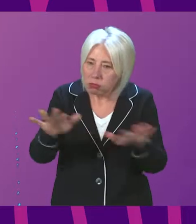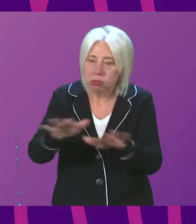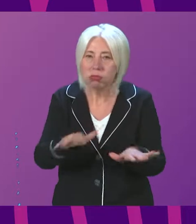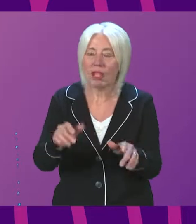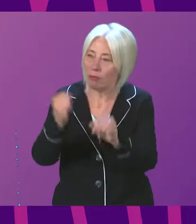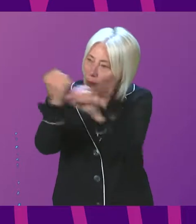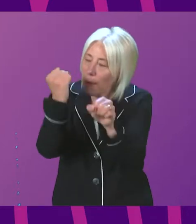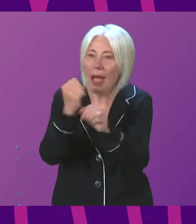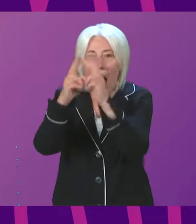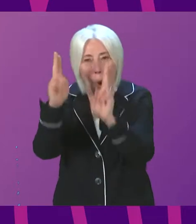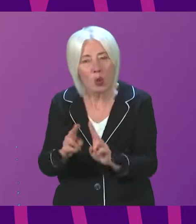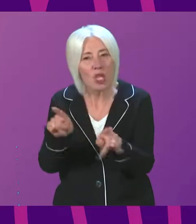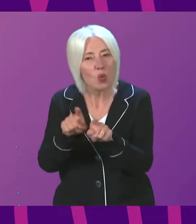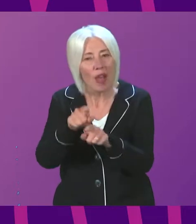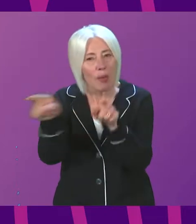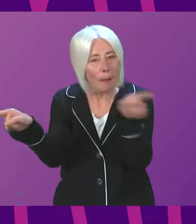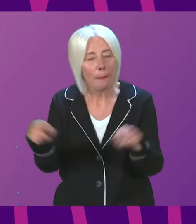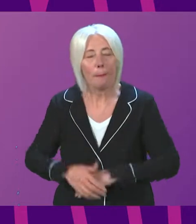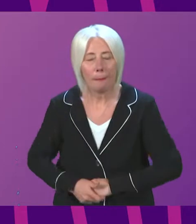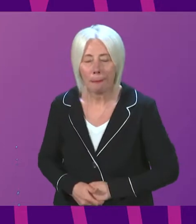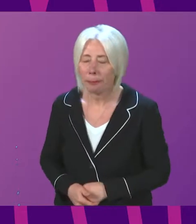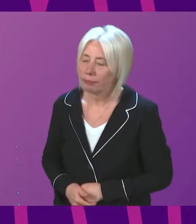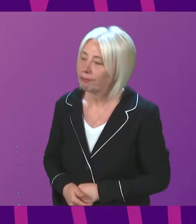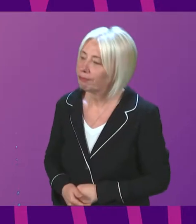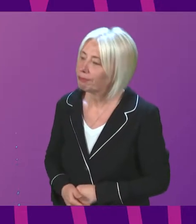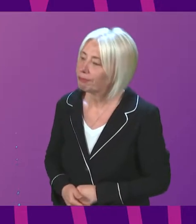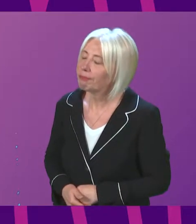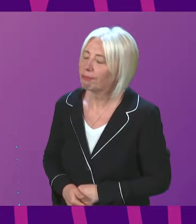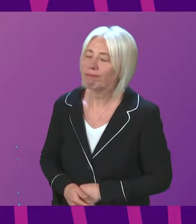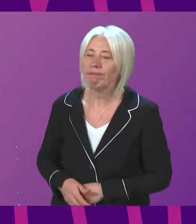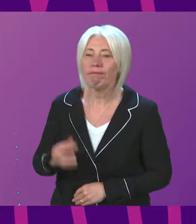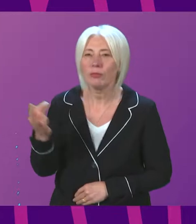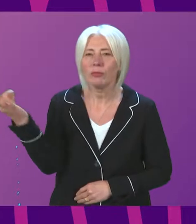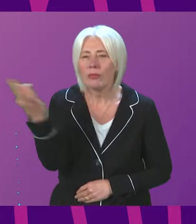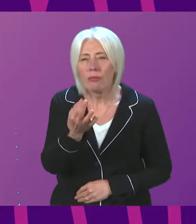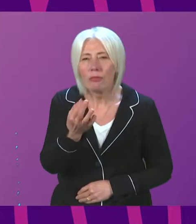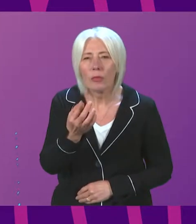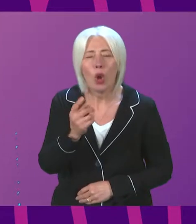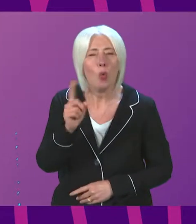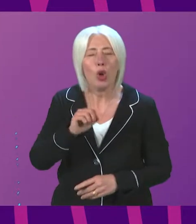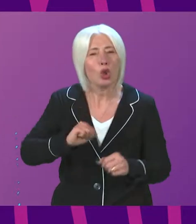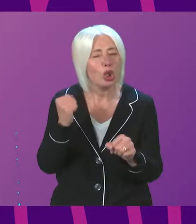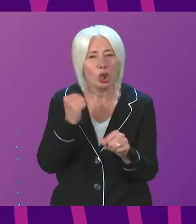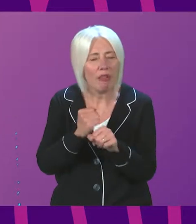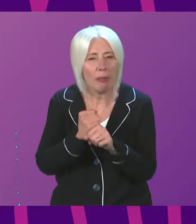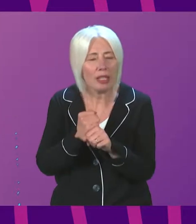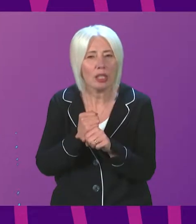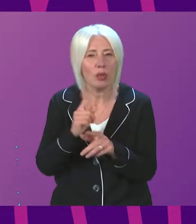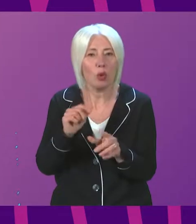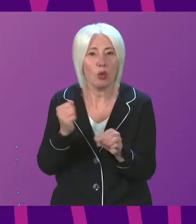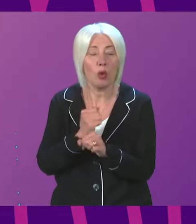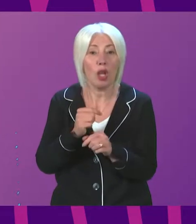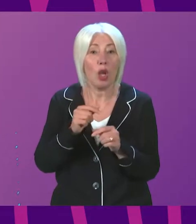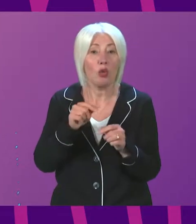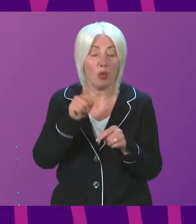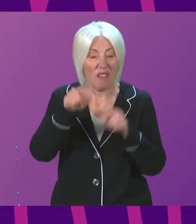properties Question number seven Pauline McNeill Thank you To ask the First Minister what steps the Scottish Government will take to ensure that victims